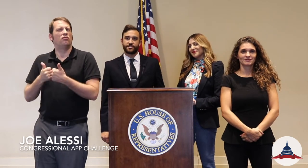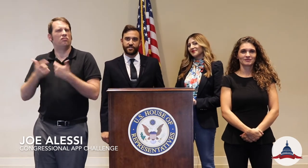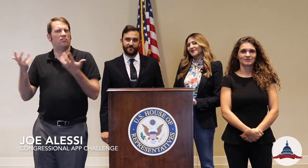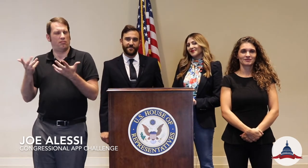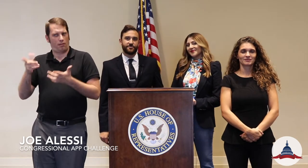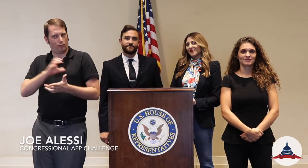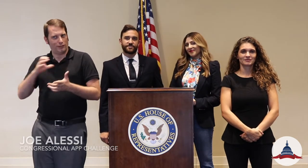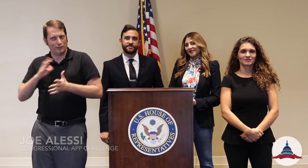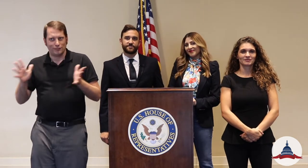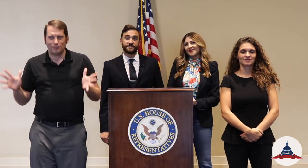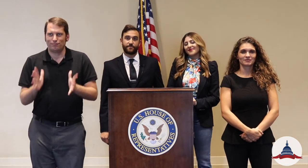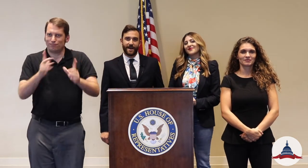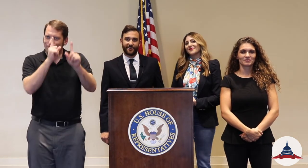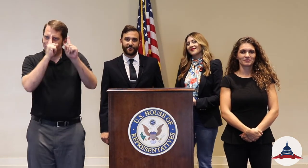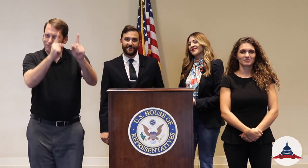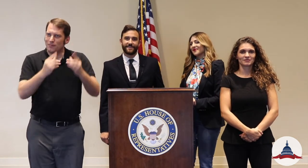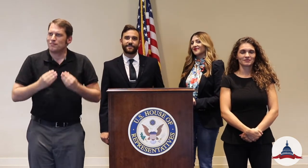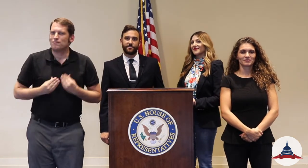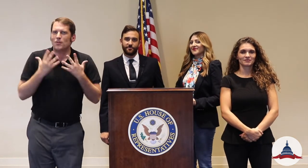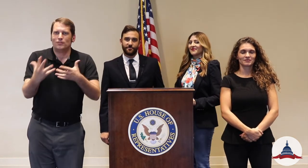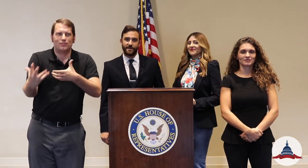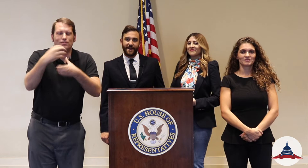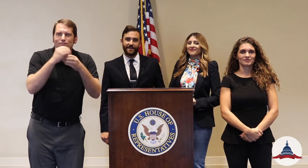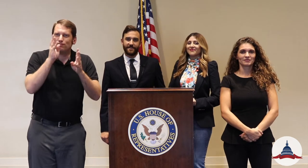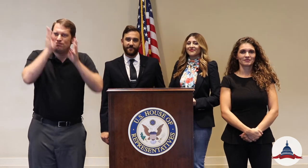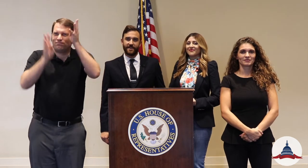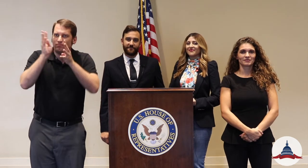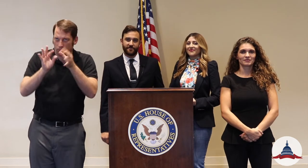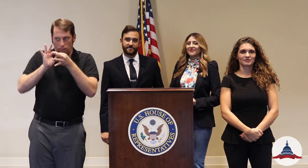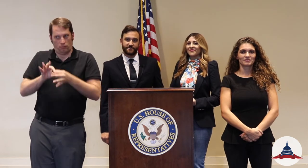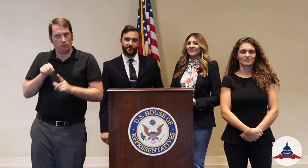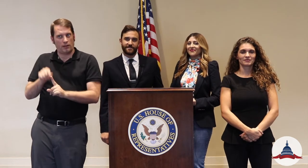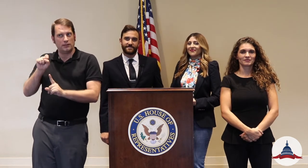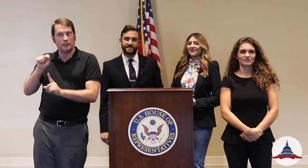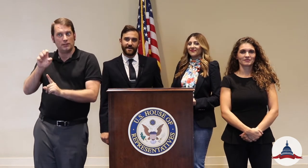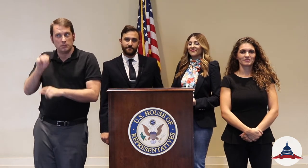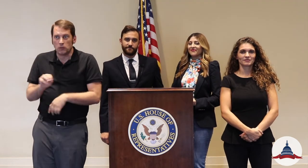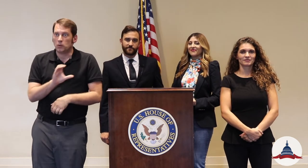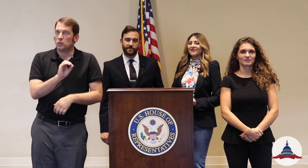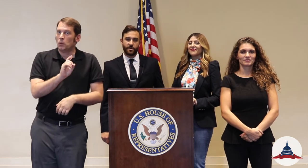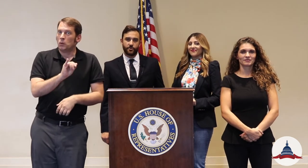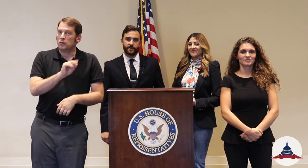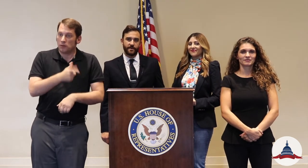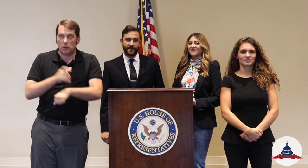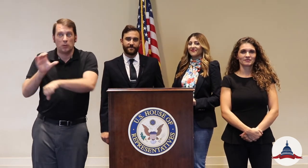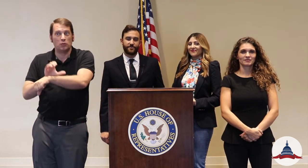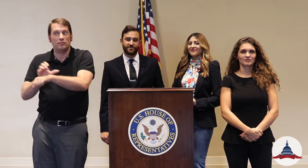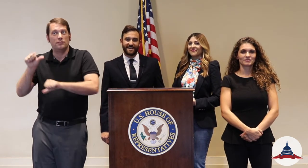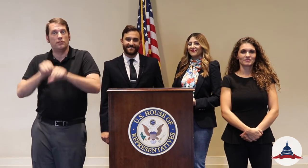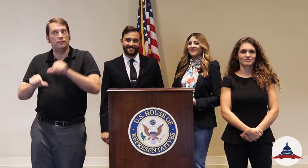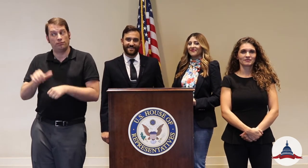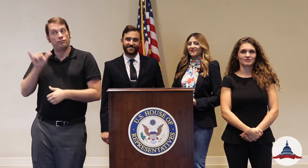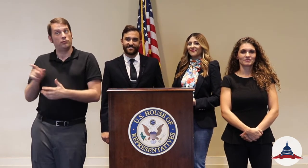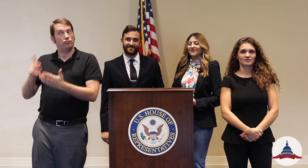congressional initiative whose mission is to inspire, include, and innovate efforts around STEM, coding, and